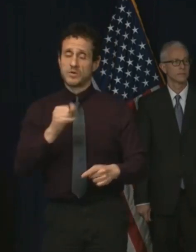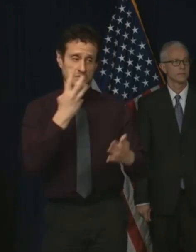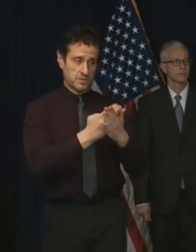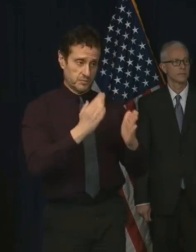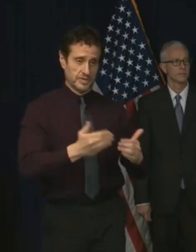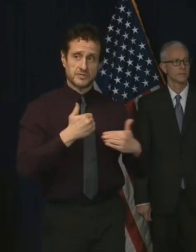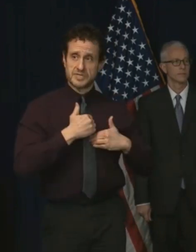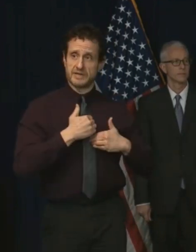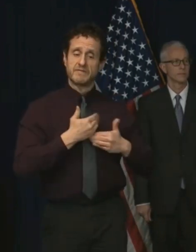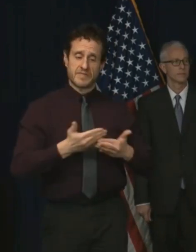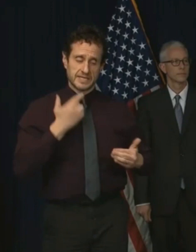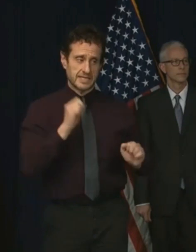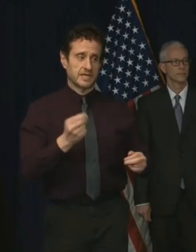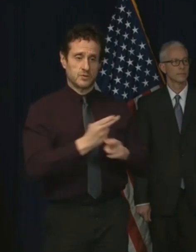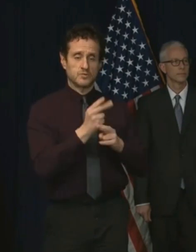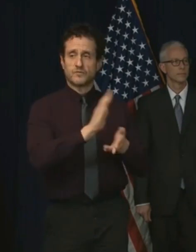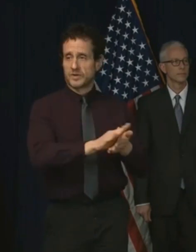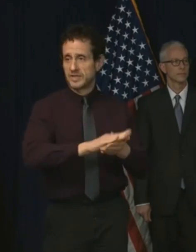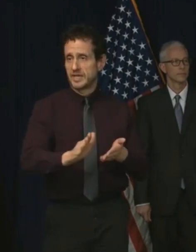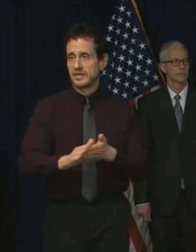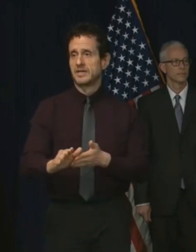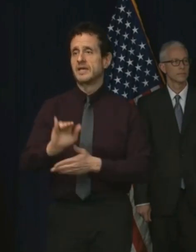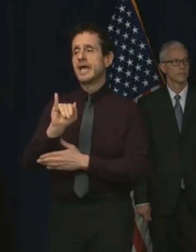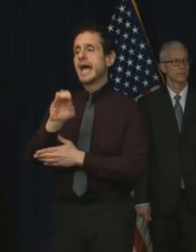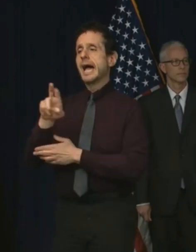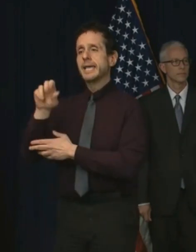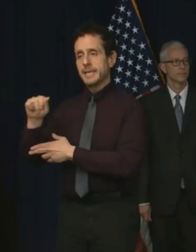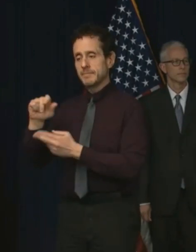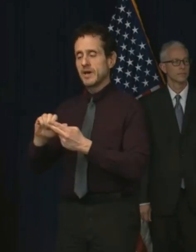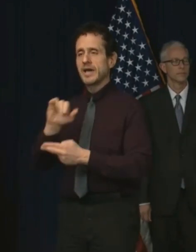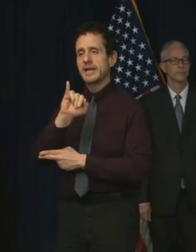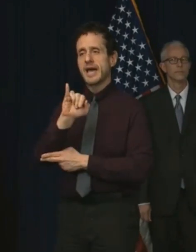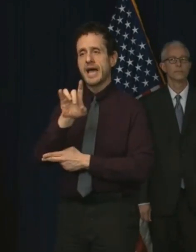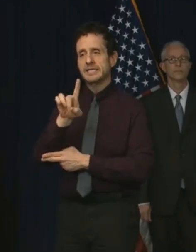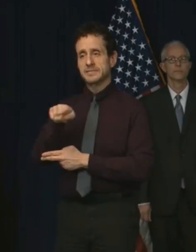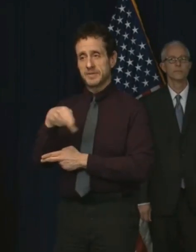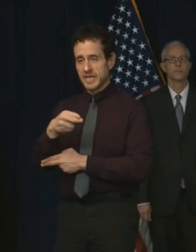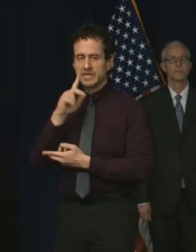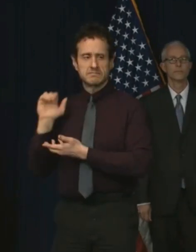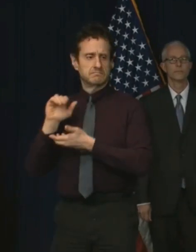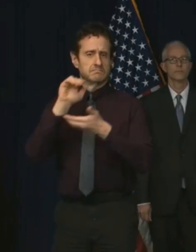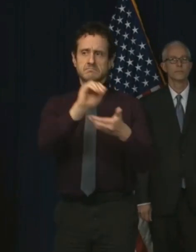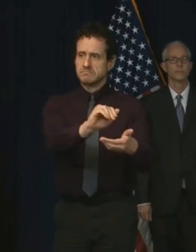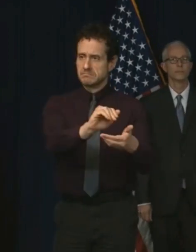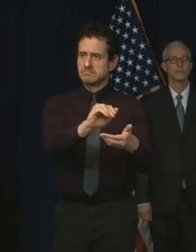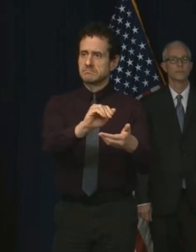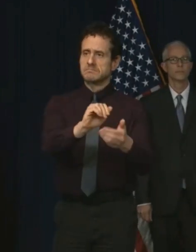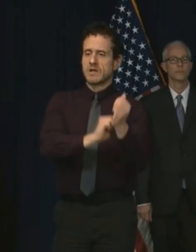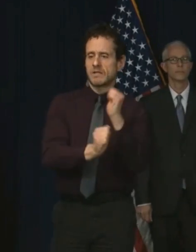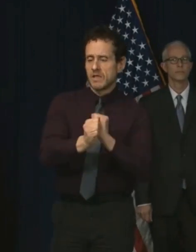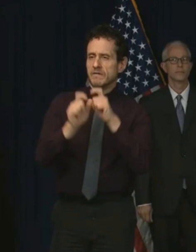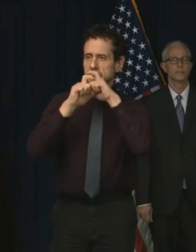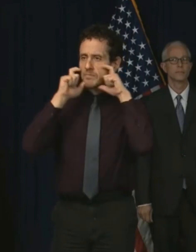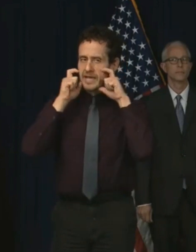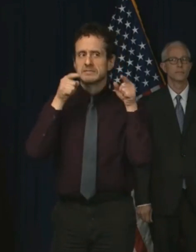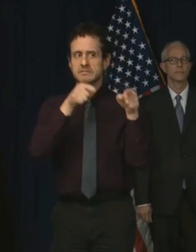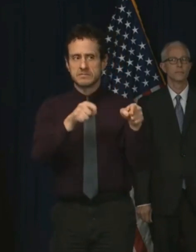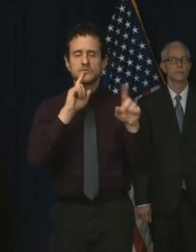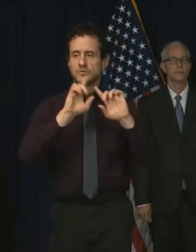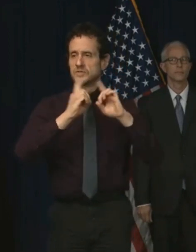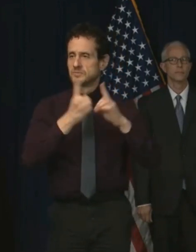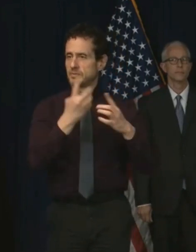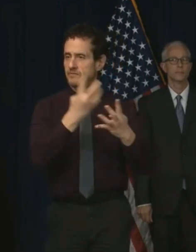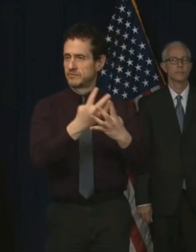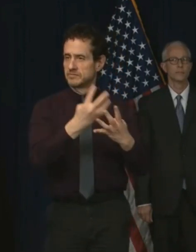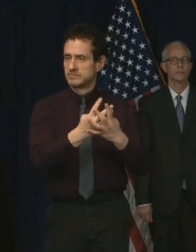IEMA and IDPH have made multiple deliveries of personal protective equipment to the Department of Corrections, totaling